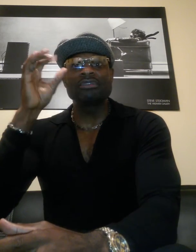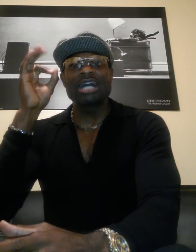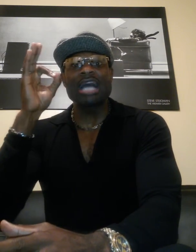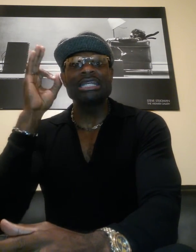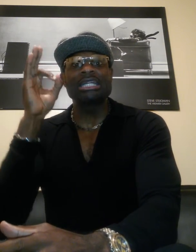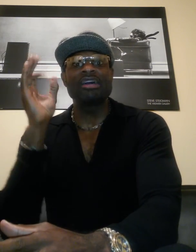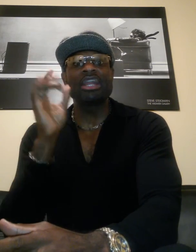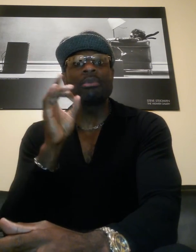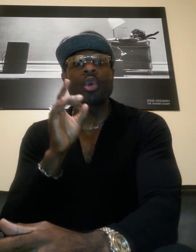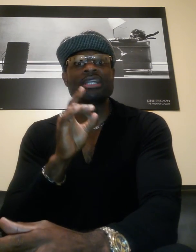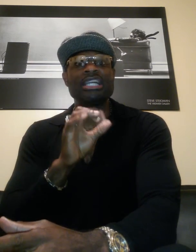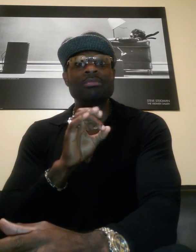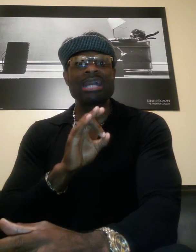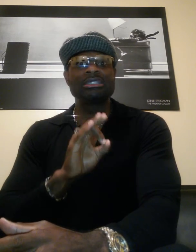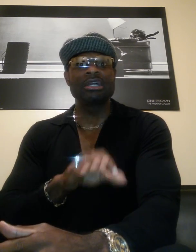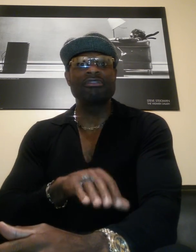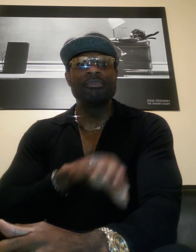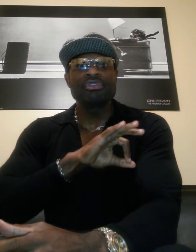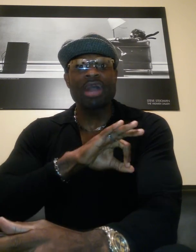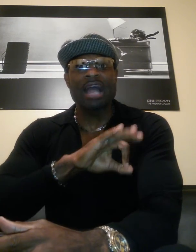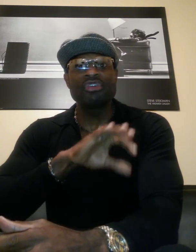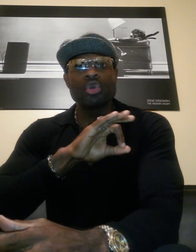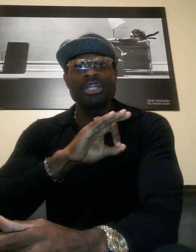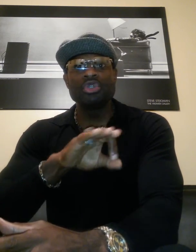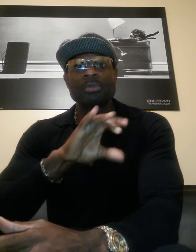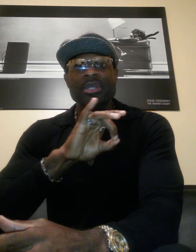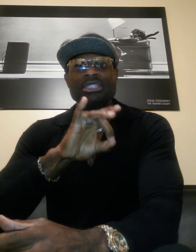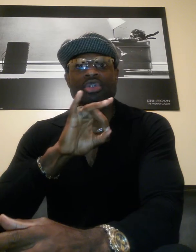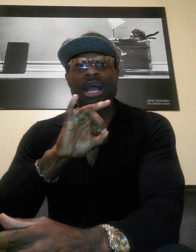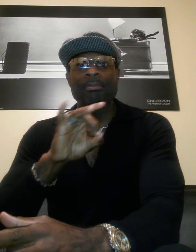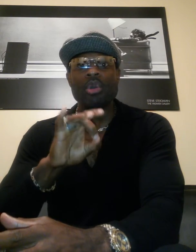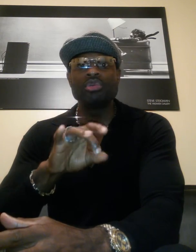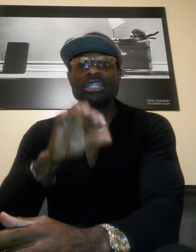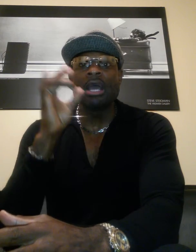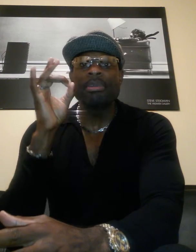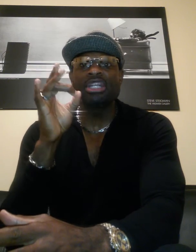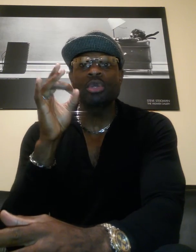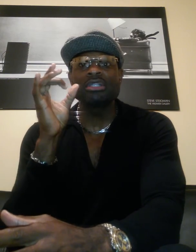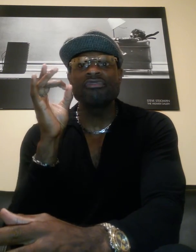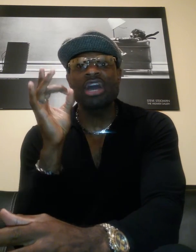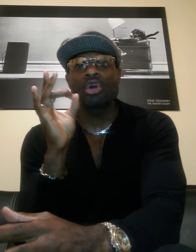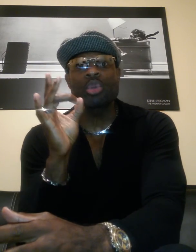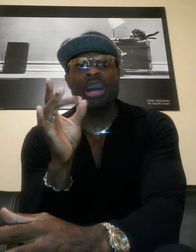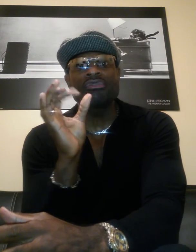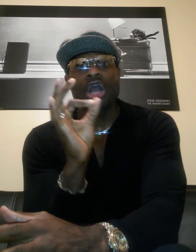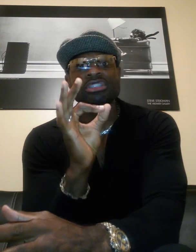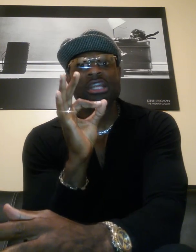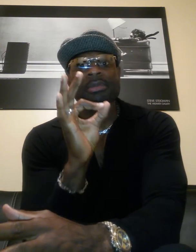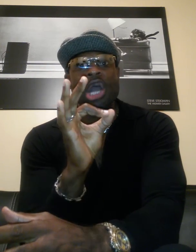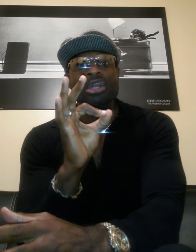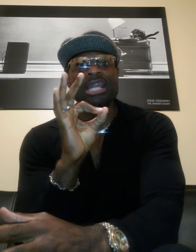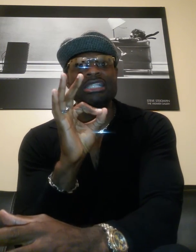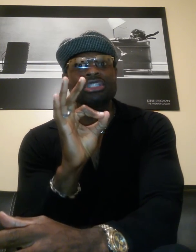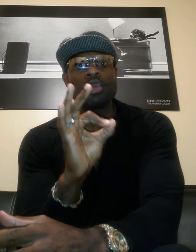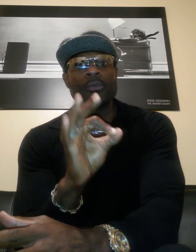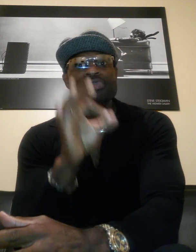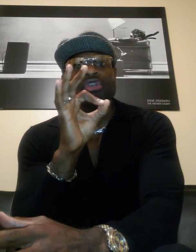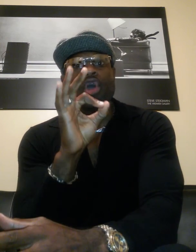of God declare that I'm going to get my stuff. For I have anointed you to preach to dry bones and penetrate the fallow ground of hearts that have been hardened like stone. You've